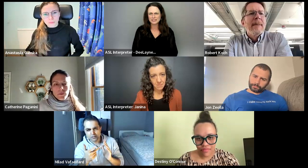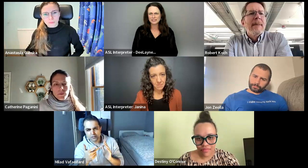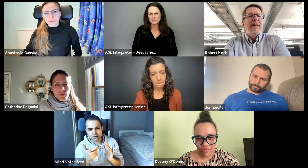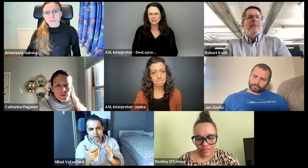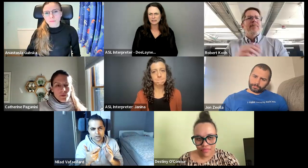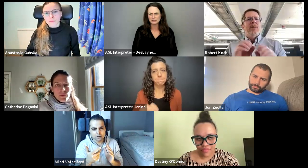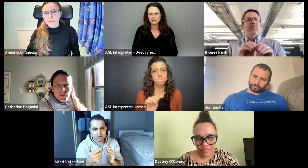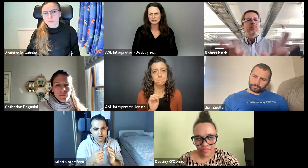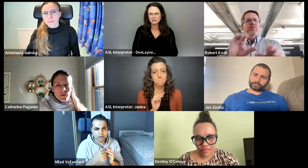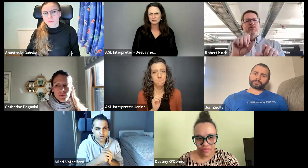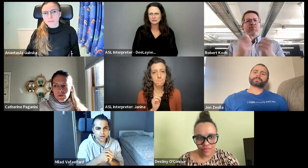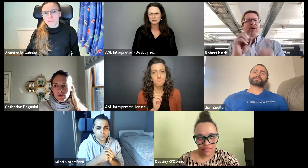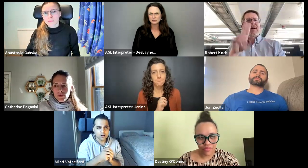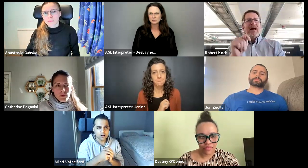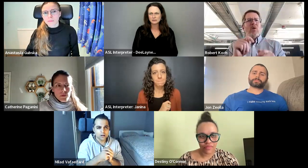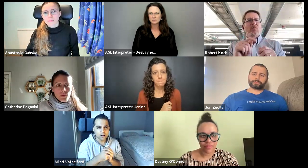what does that even mean?